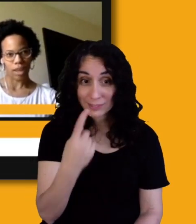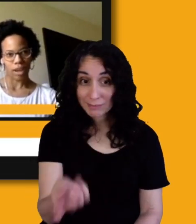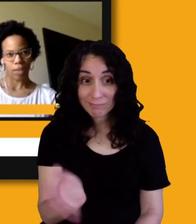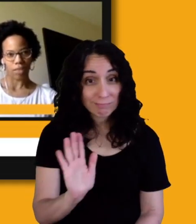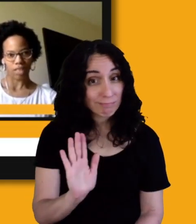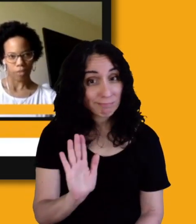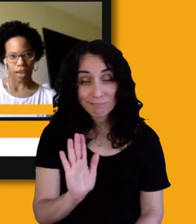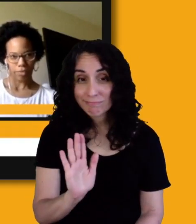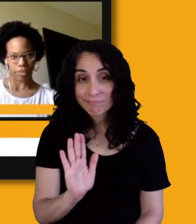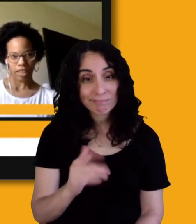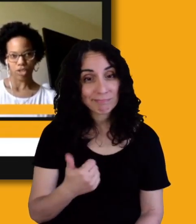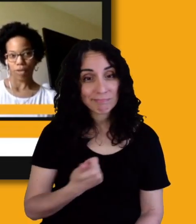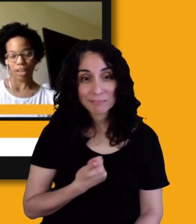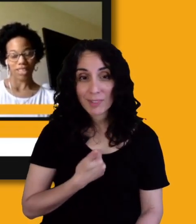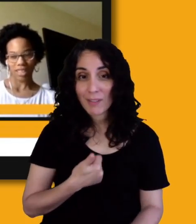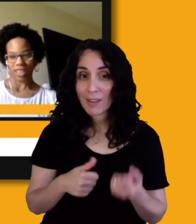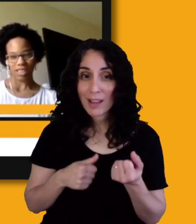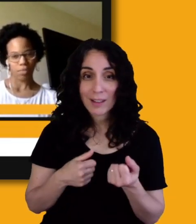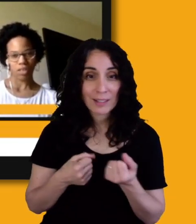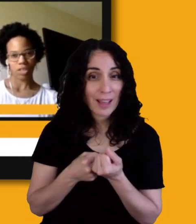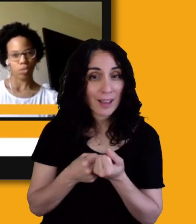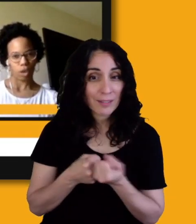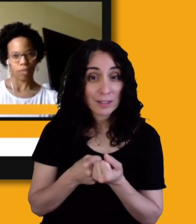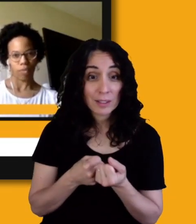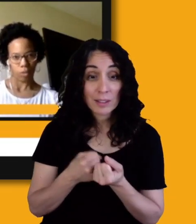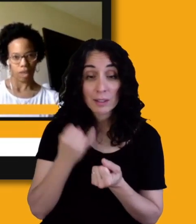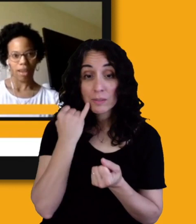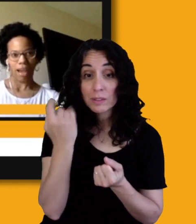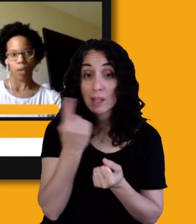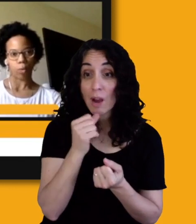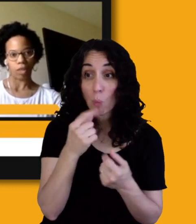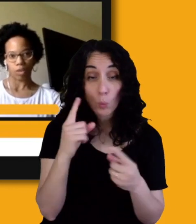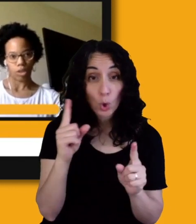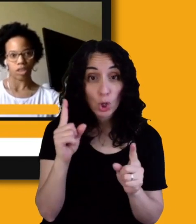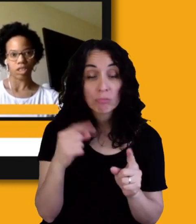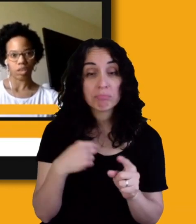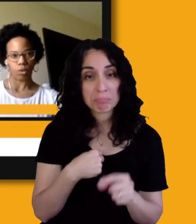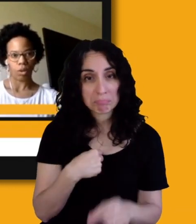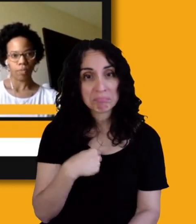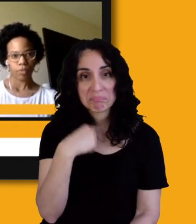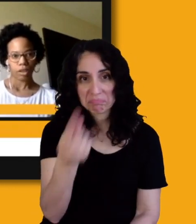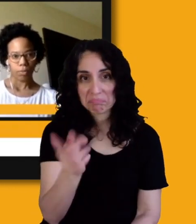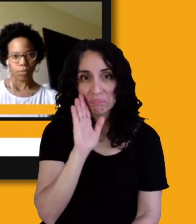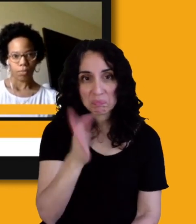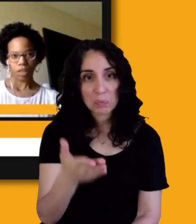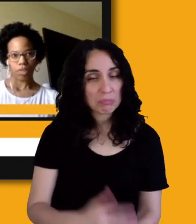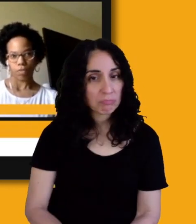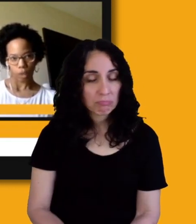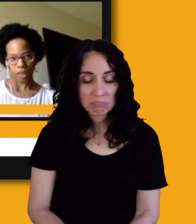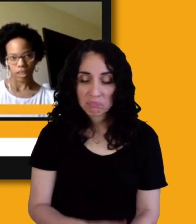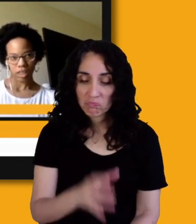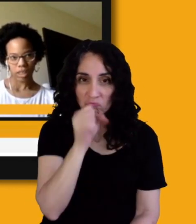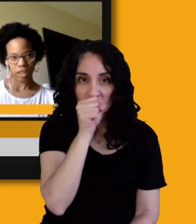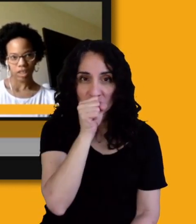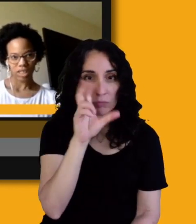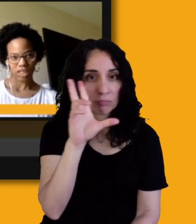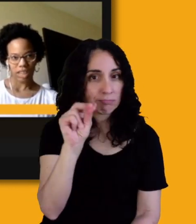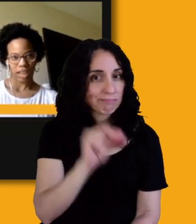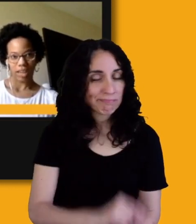I'm a self advocate. So if I see that something doesn't work for me, I will be the one to be the voice to say like,